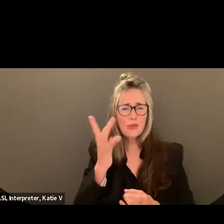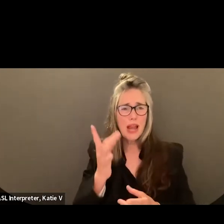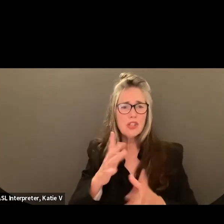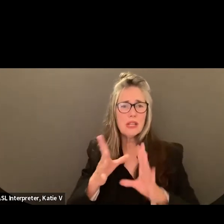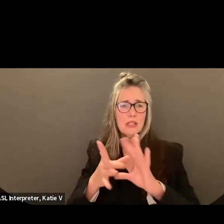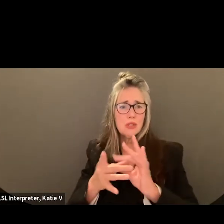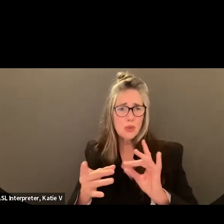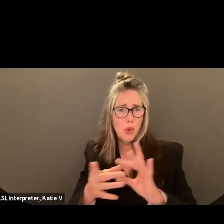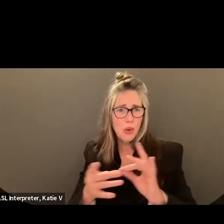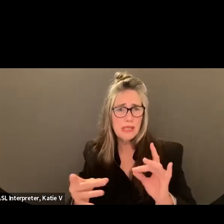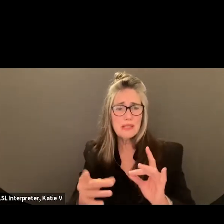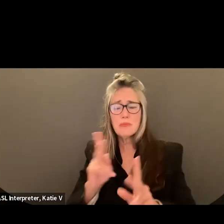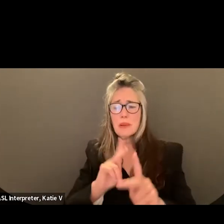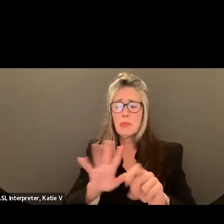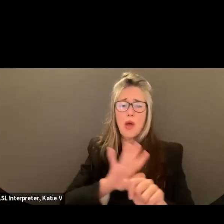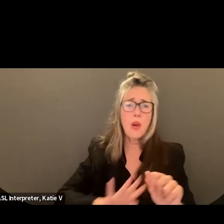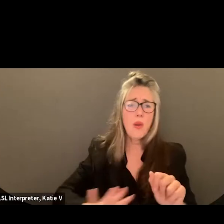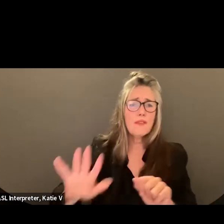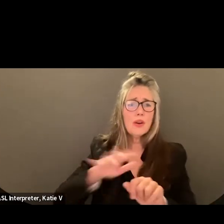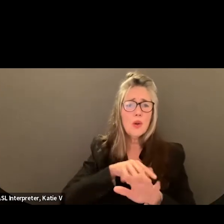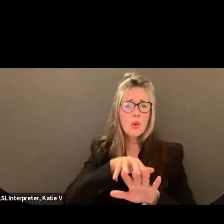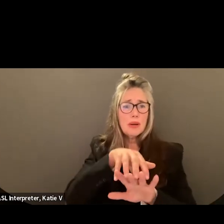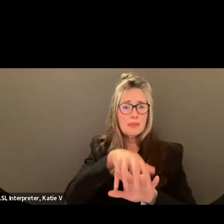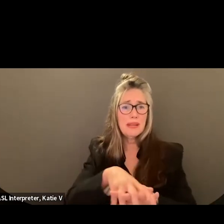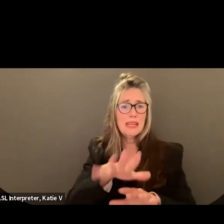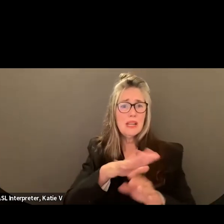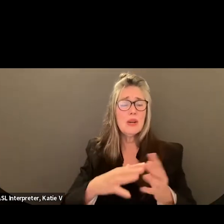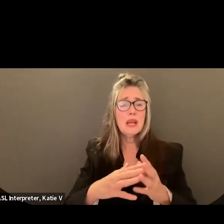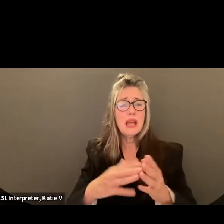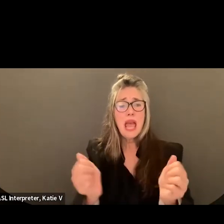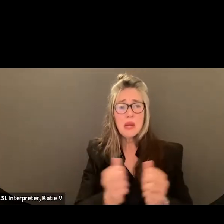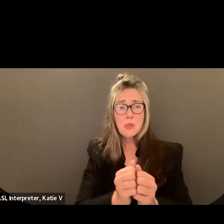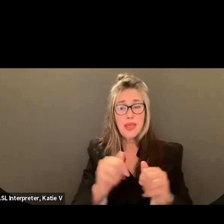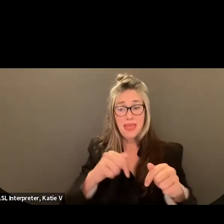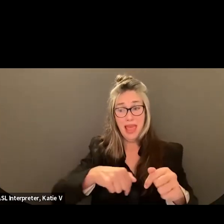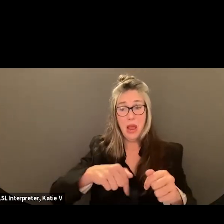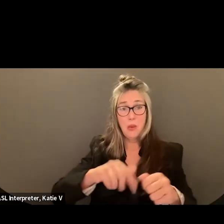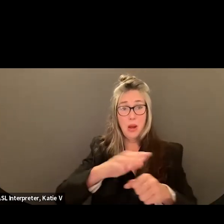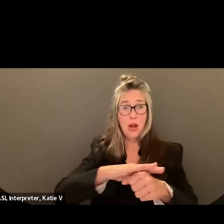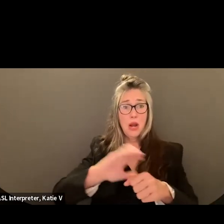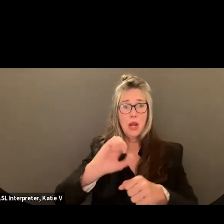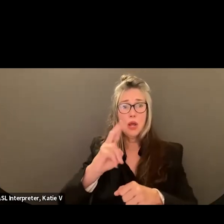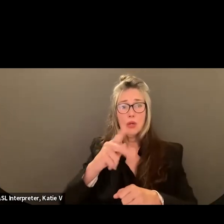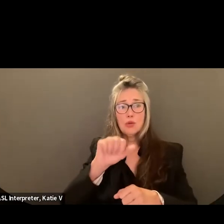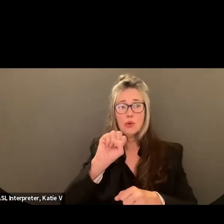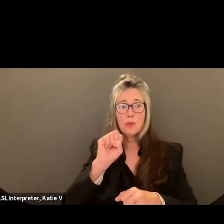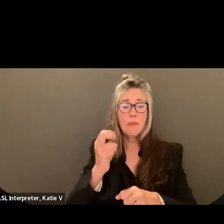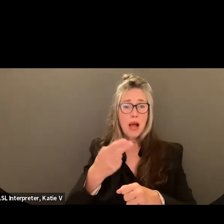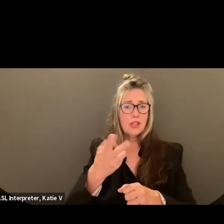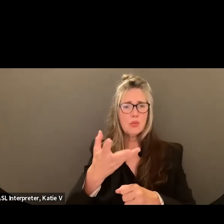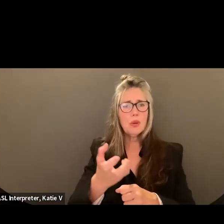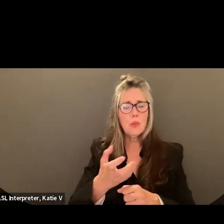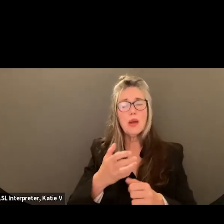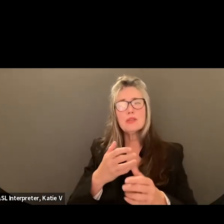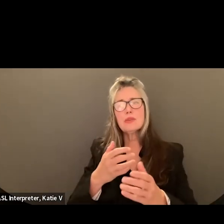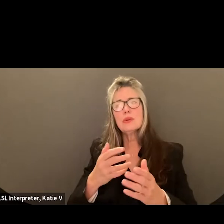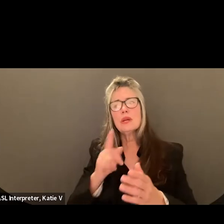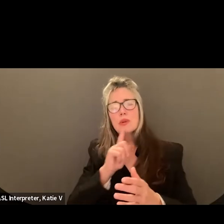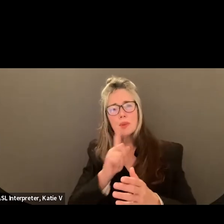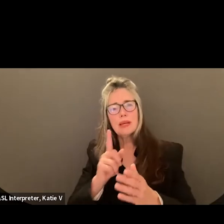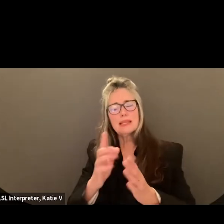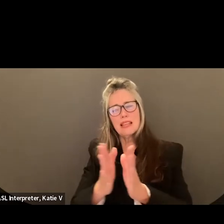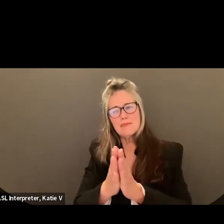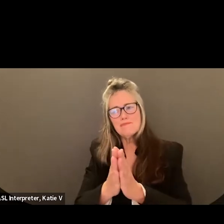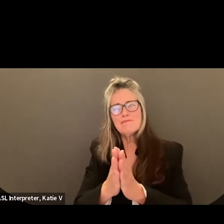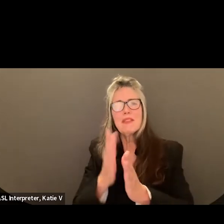to have access to their land, both while at school and at our homes. Our commitment will continue to be to honor the Indigenous legacy in this